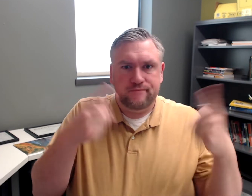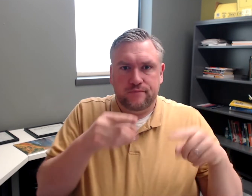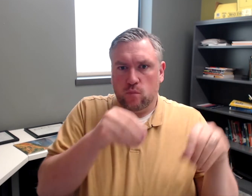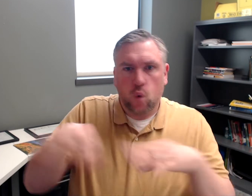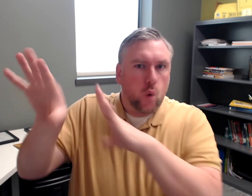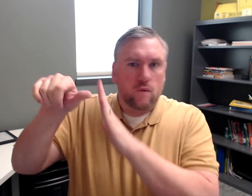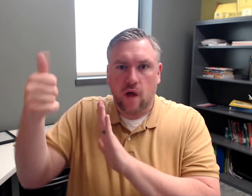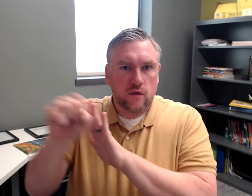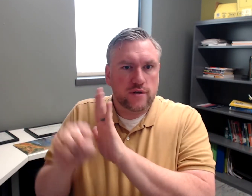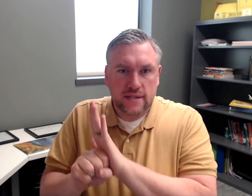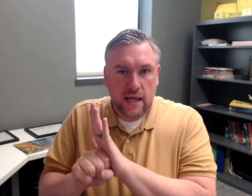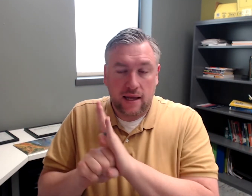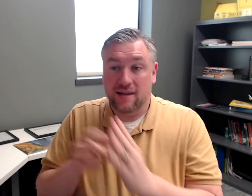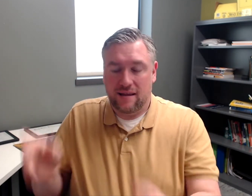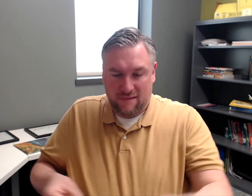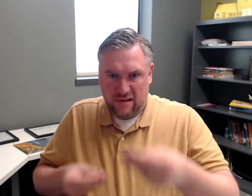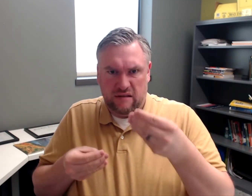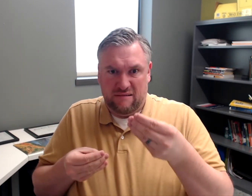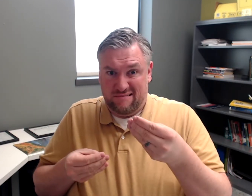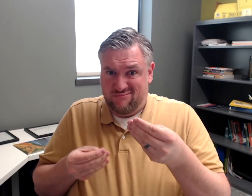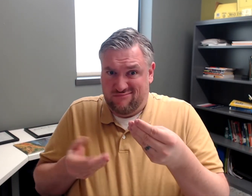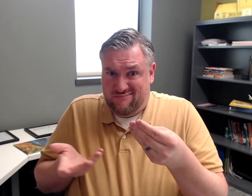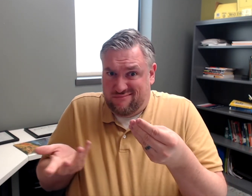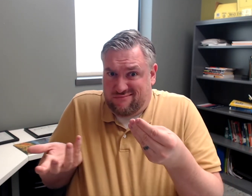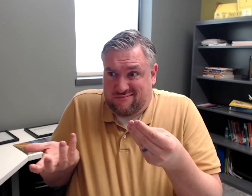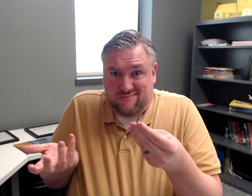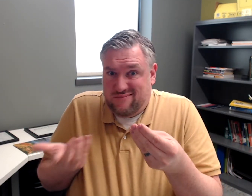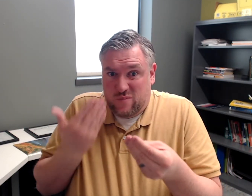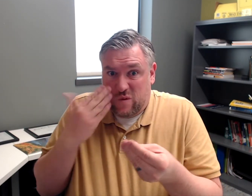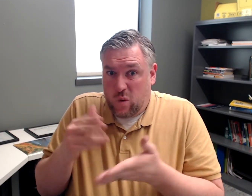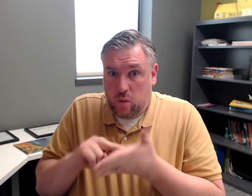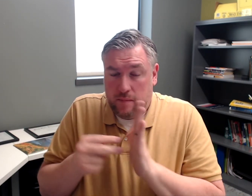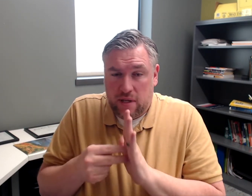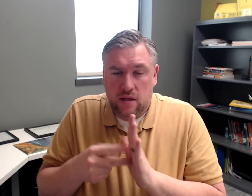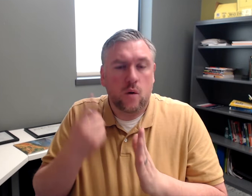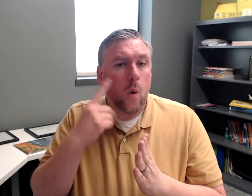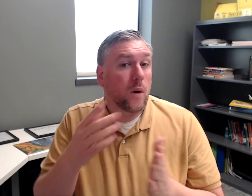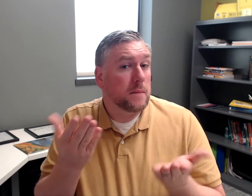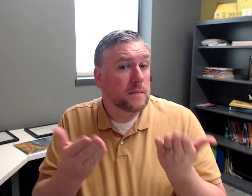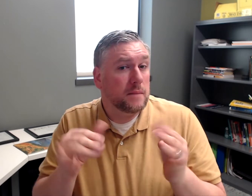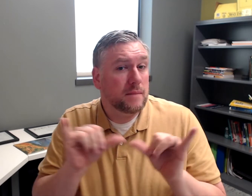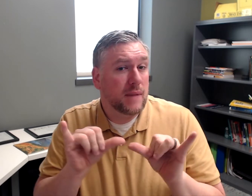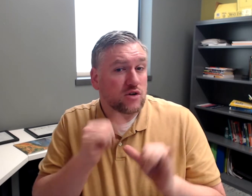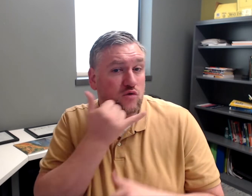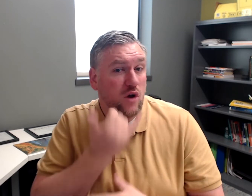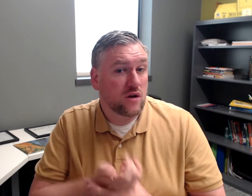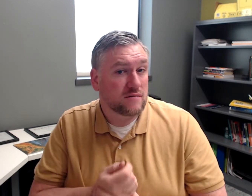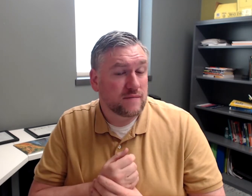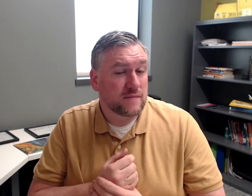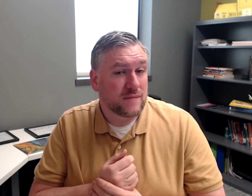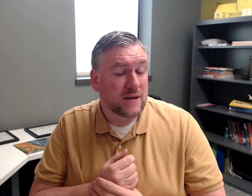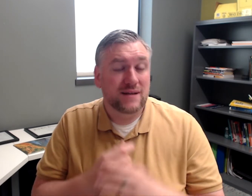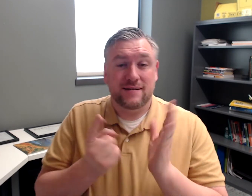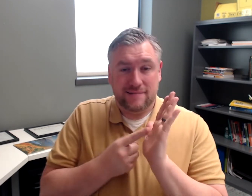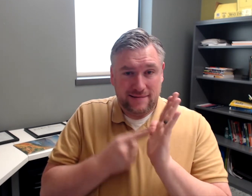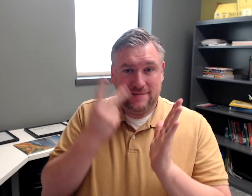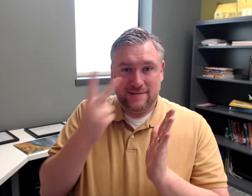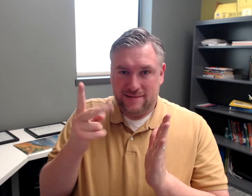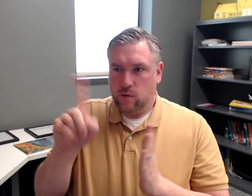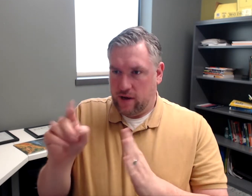If a student moves to another state, and they pick up the IEP, they won't know what it means, or maybe they'll measure it wrong.